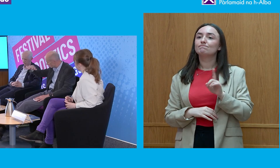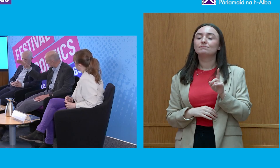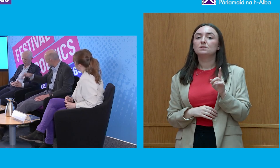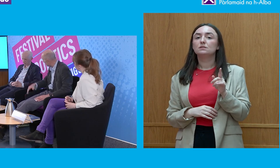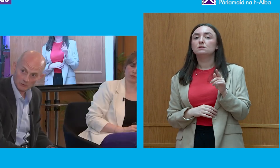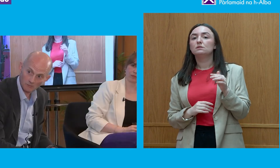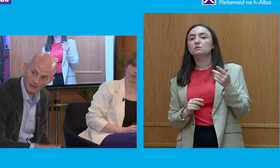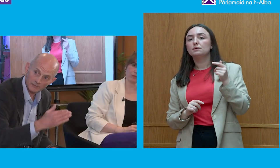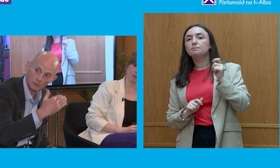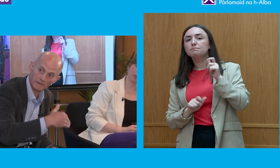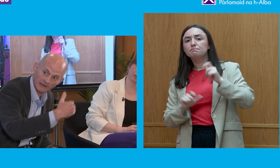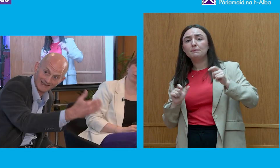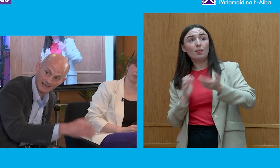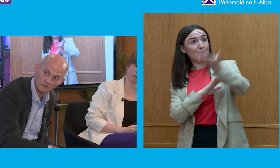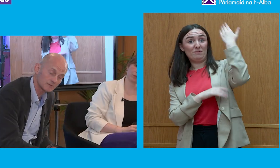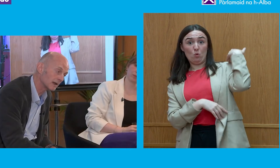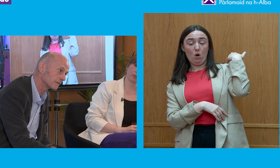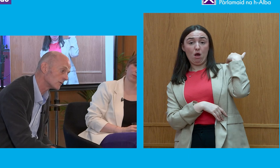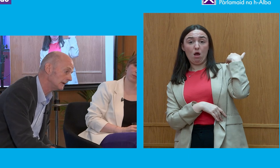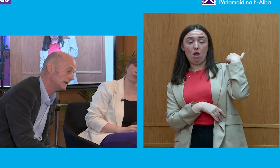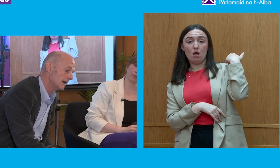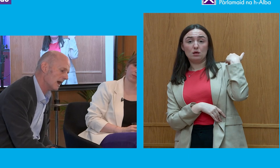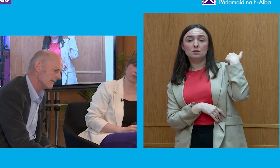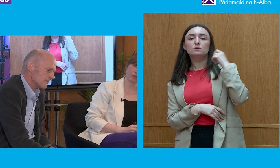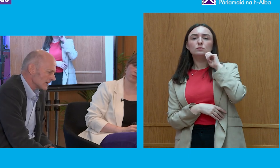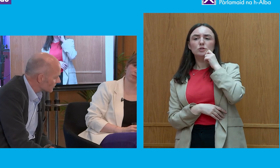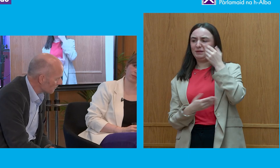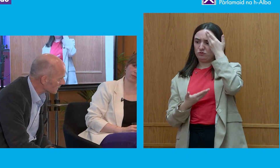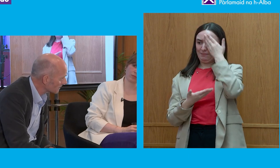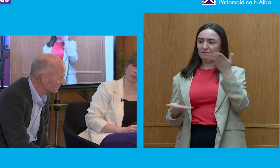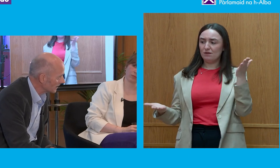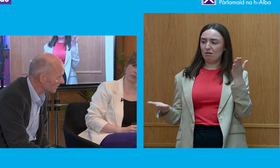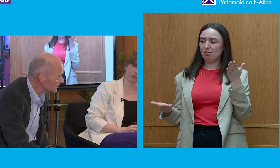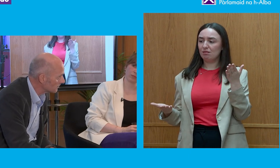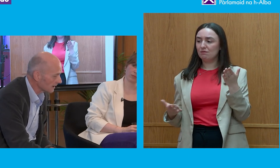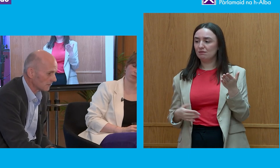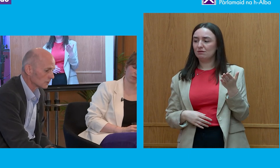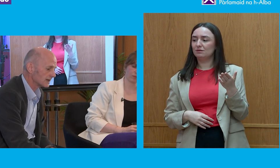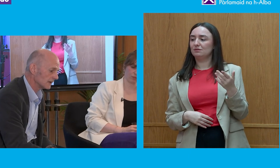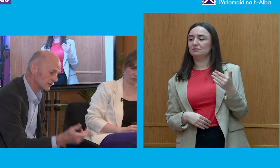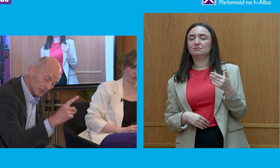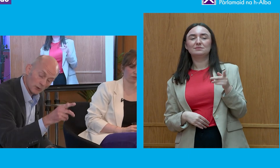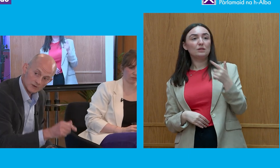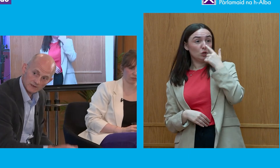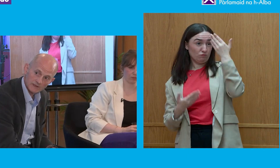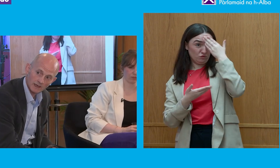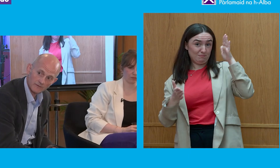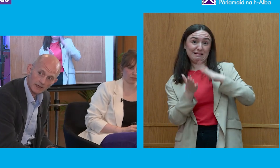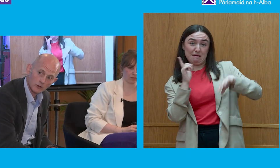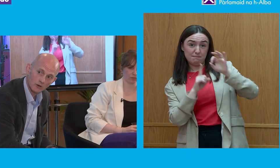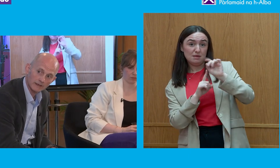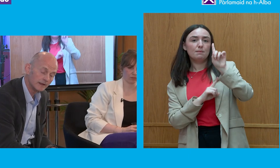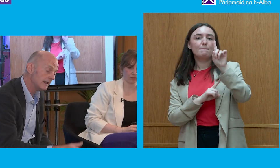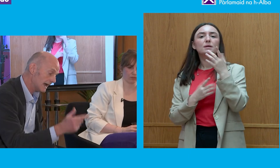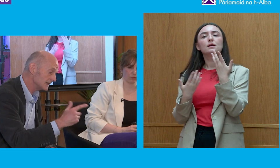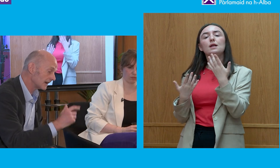you know, in time gone by, people would have had an innate respect for. And that's not a bad thing in many ways. People are more challenging. And the positive side of